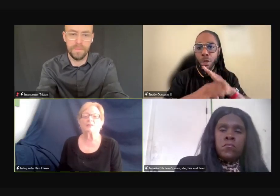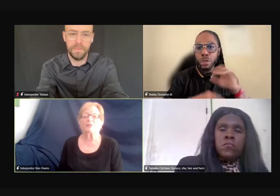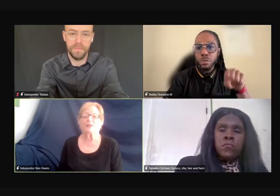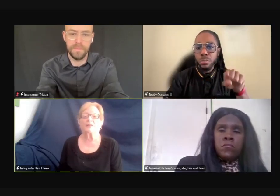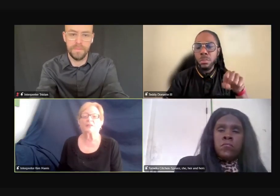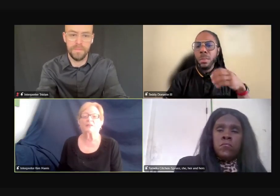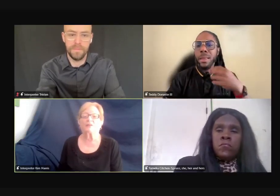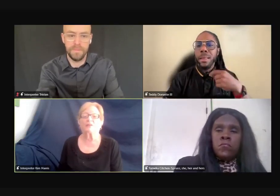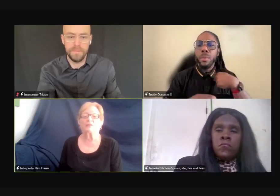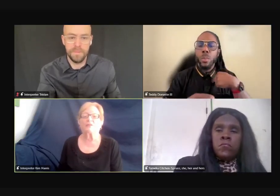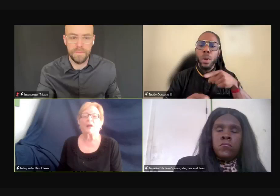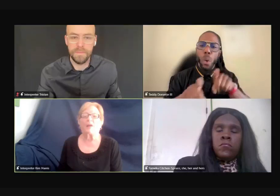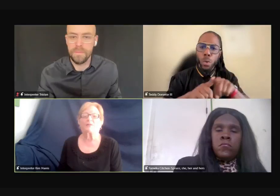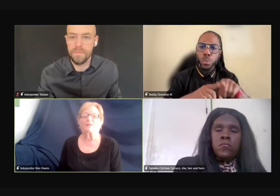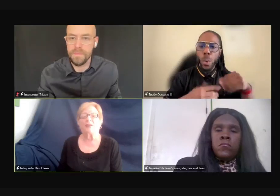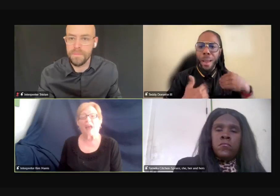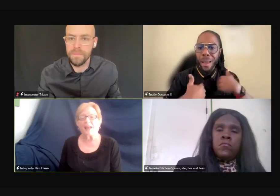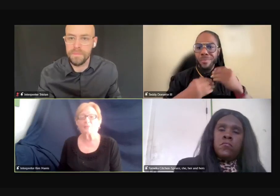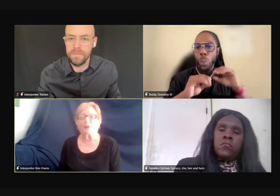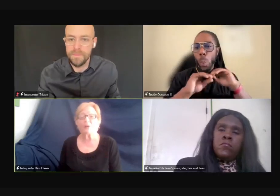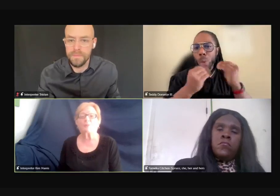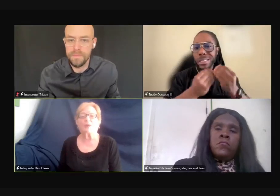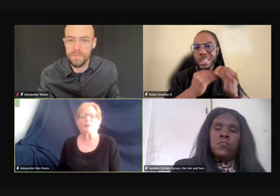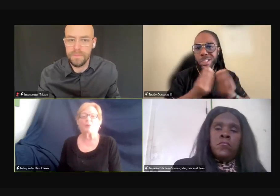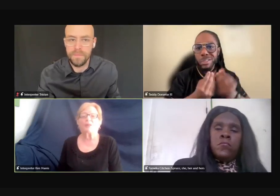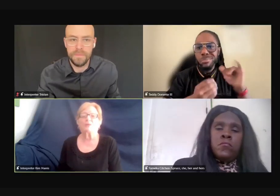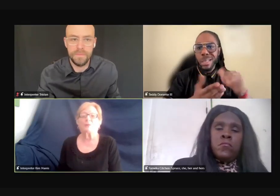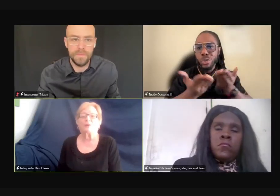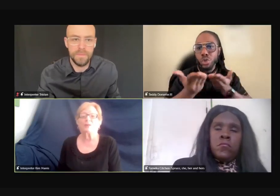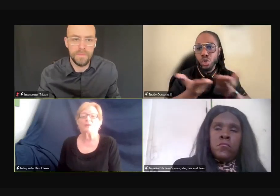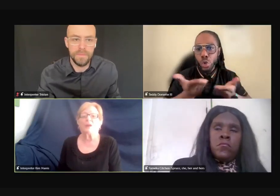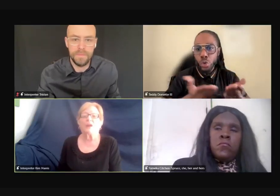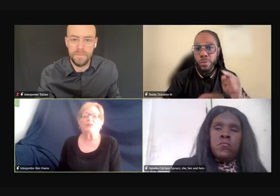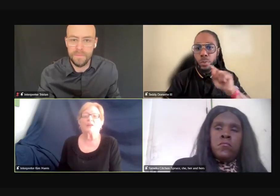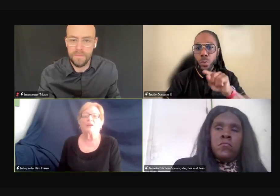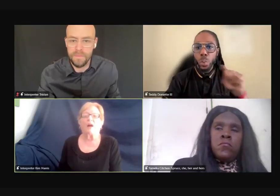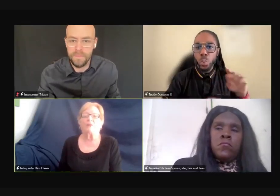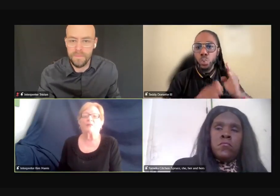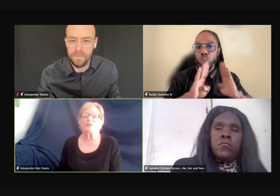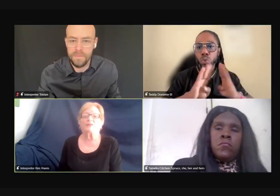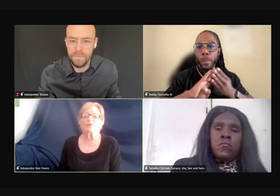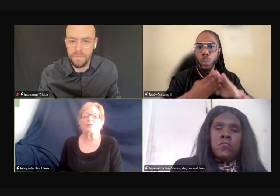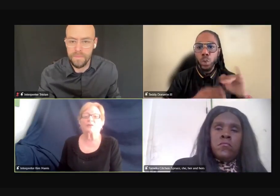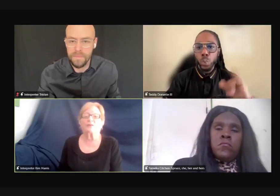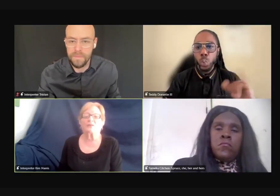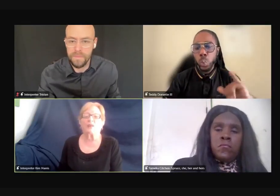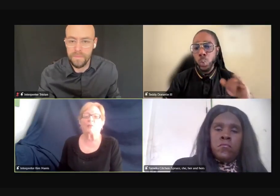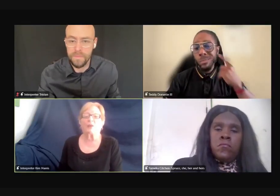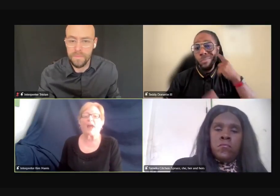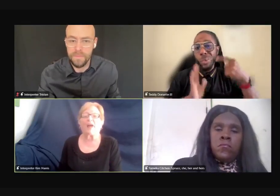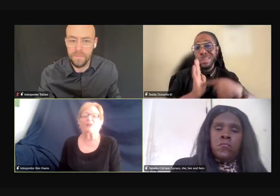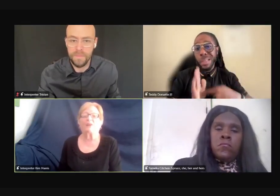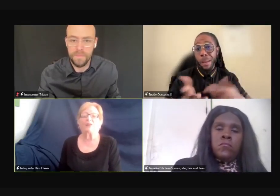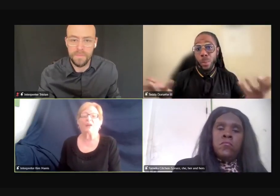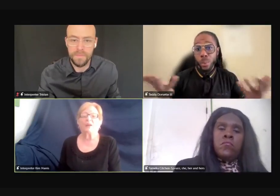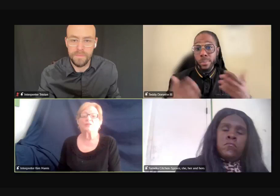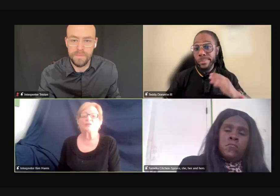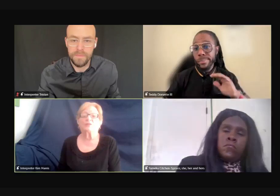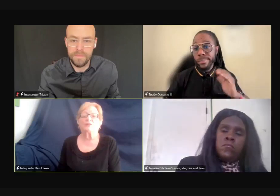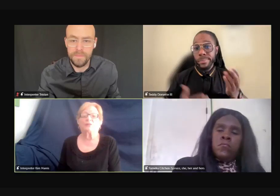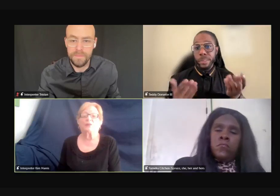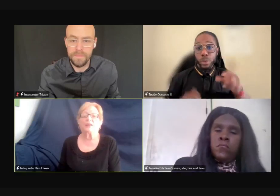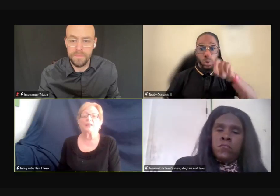There's different things that have barriers, but we can break those barriers and the offices services that we have here.